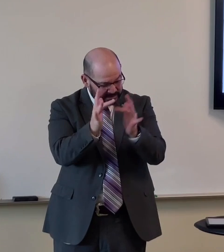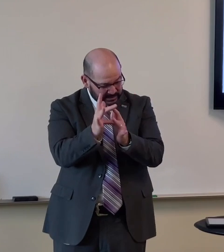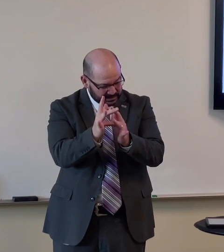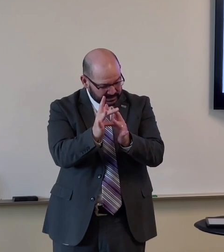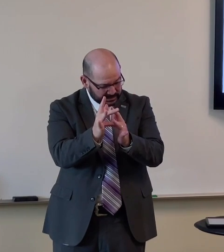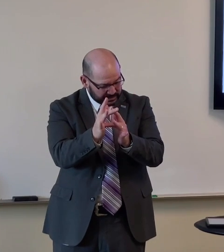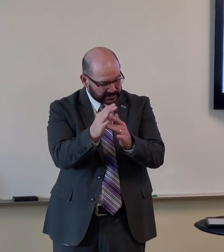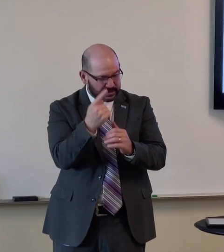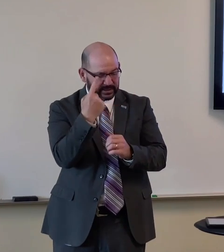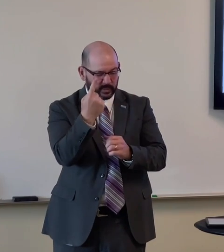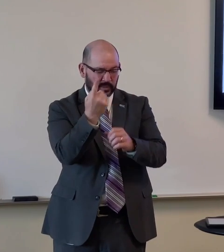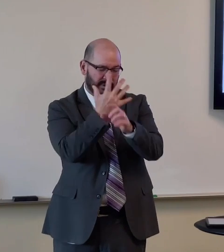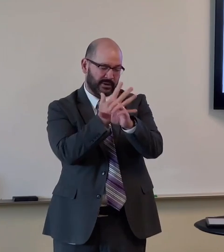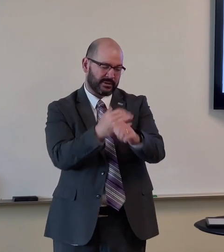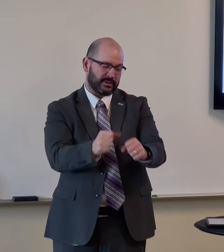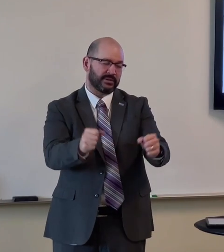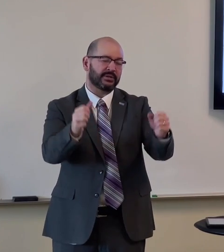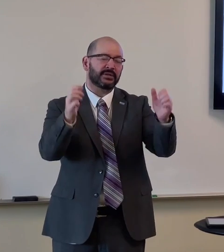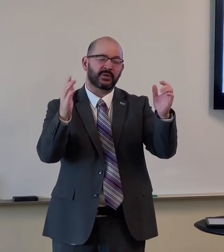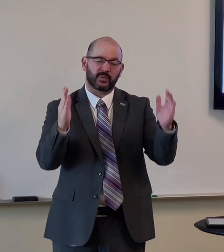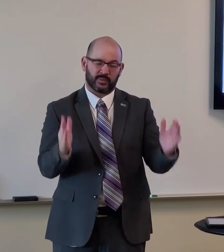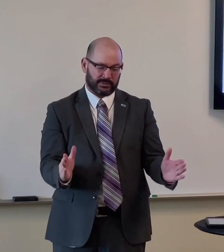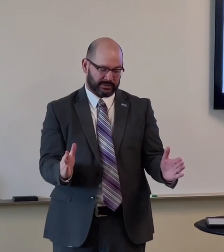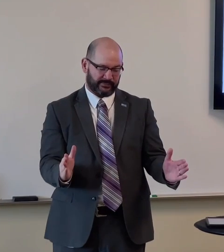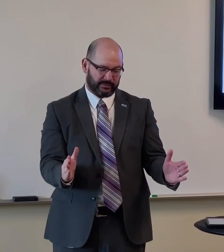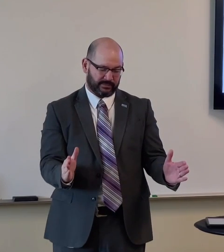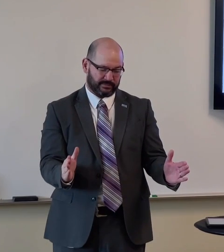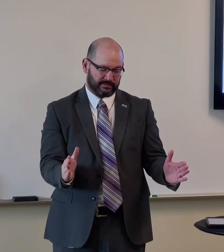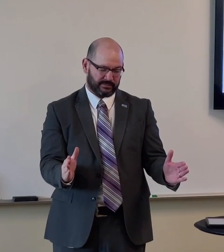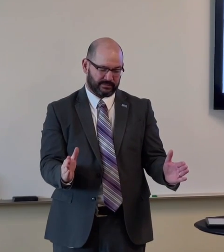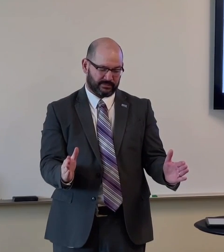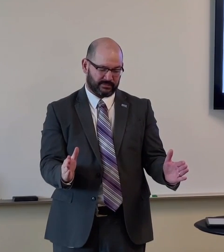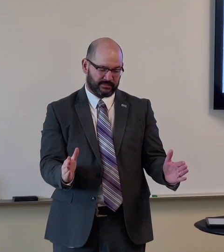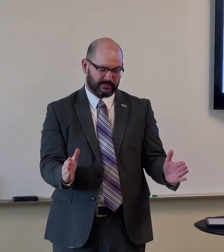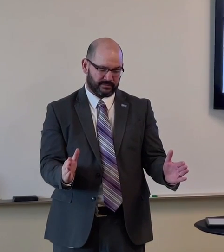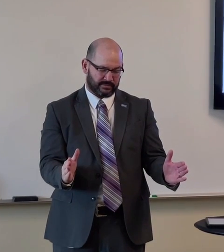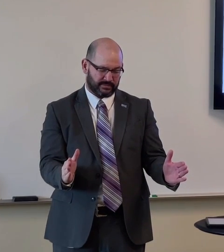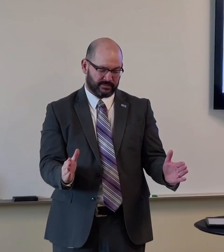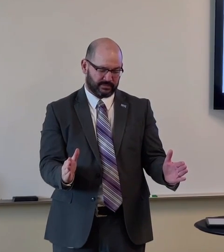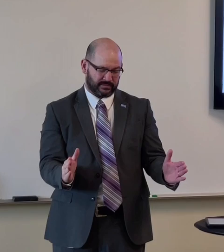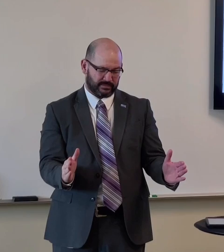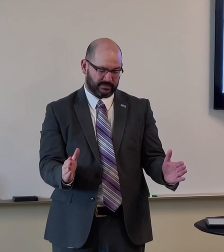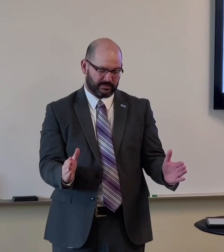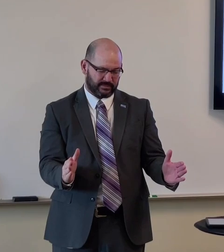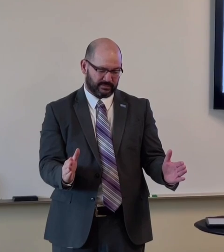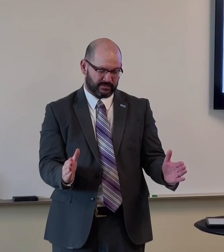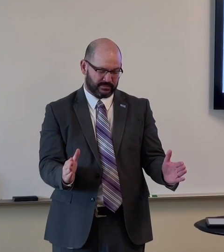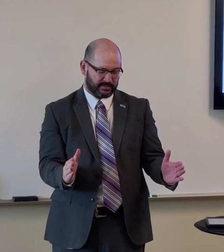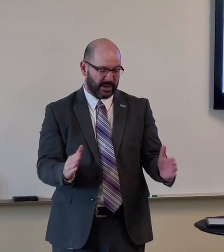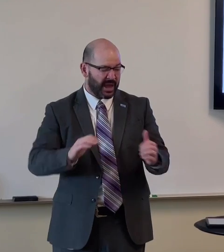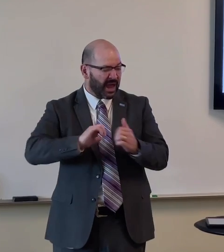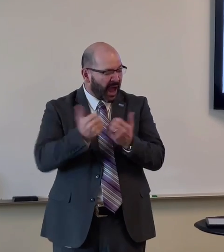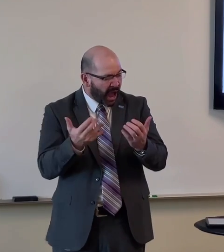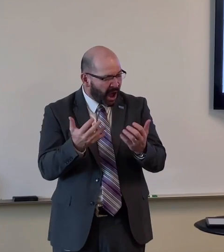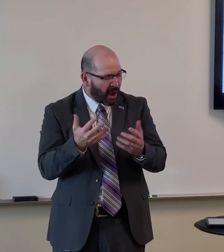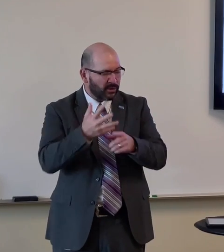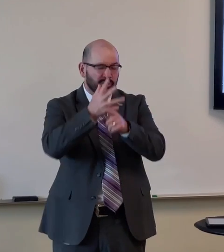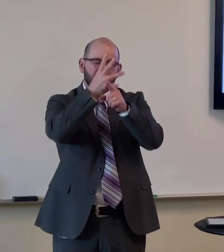that Jesus is all that's necessary for salvation how